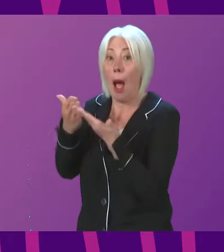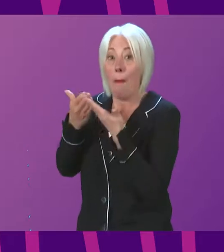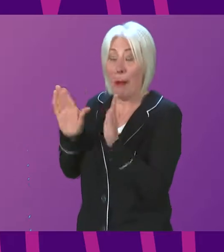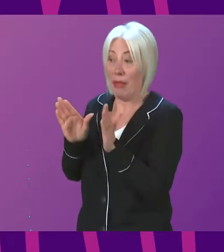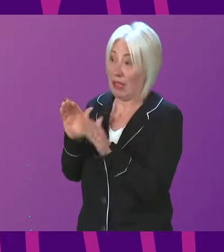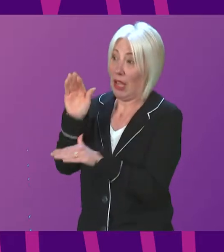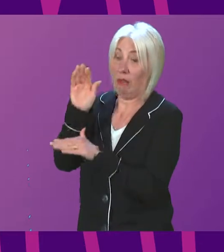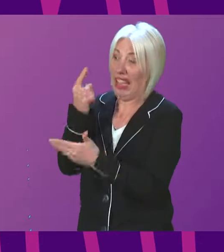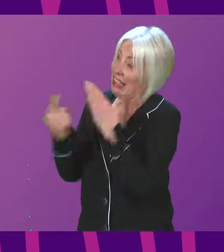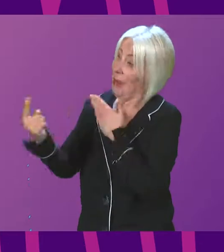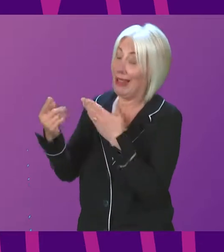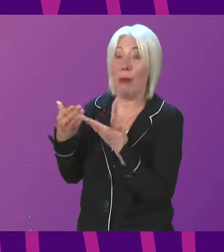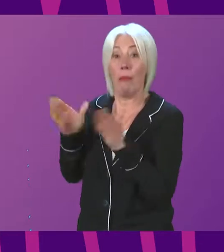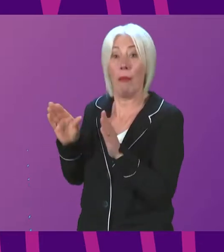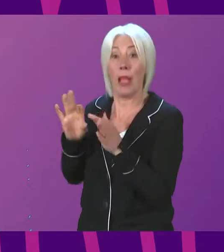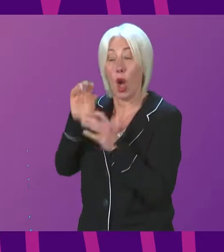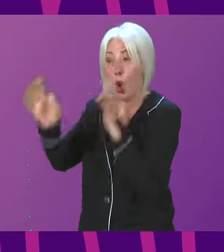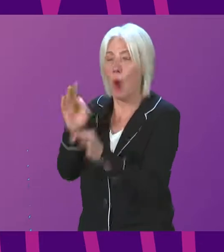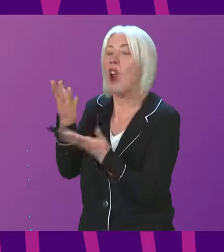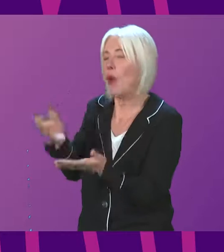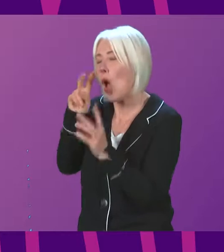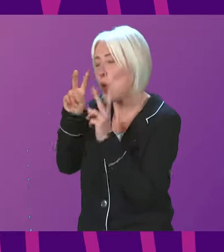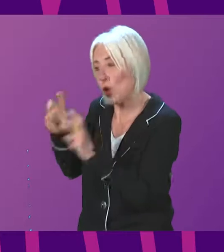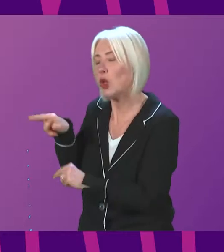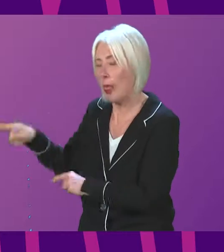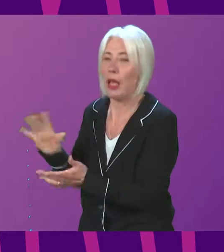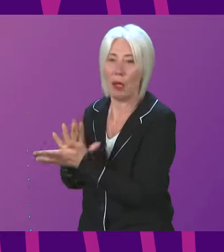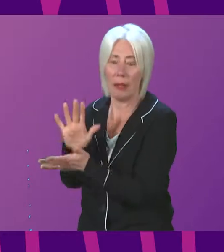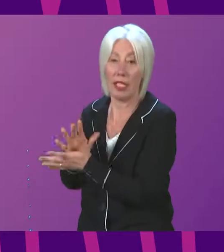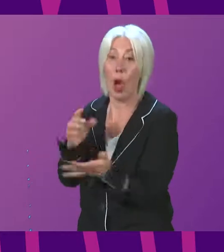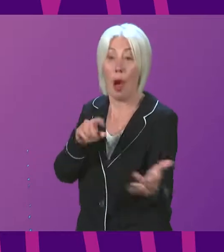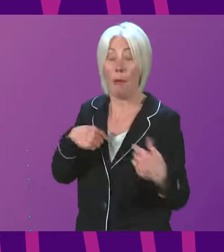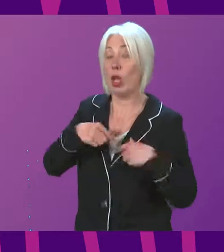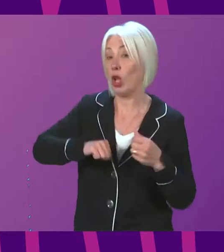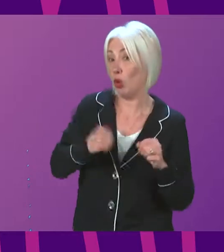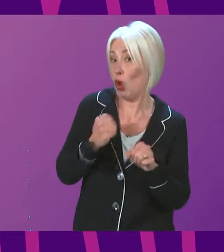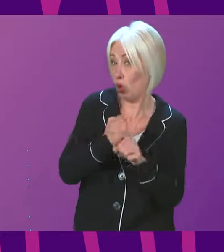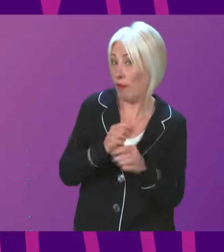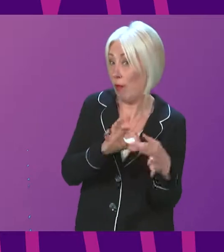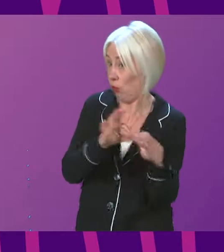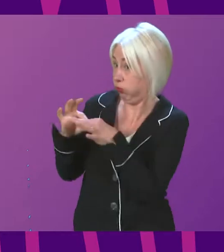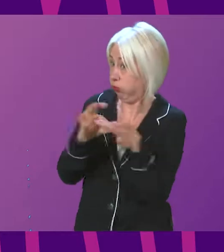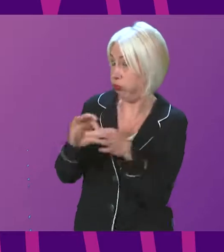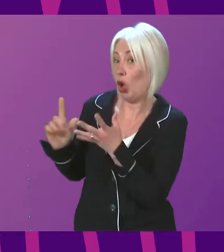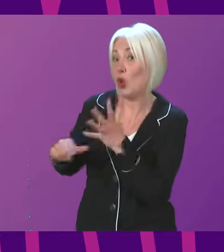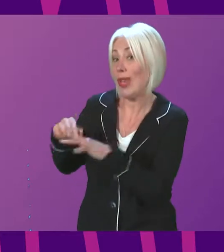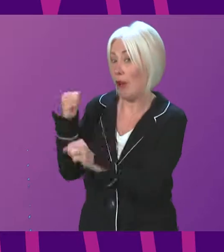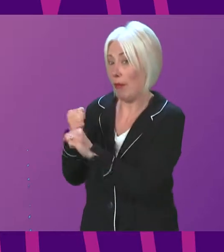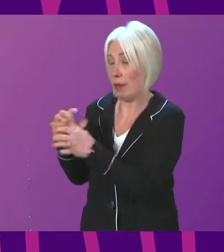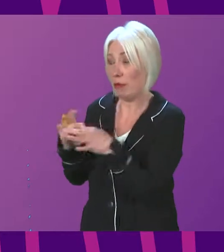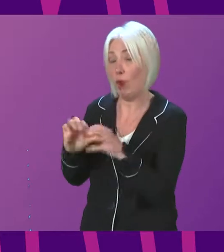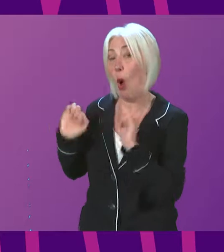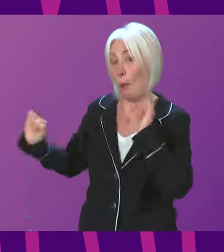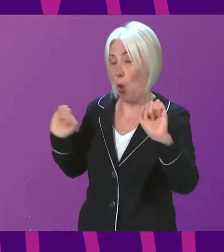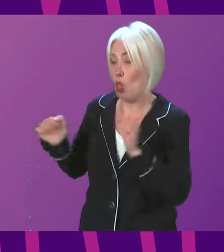We remain committed to working with the UK Government on the UK-wide inquiry and expect liaison between the inquiries as indicated